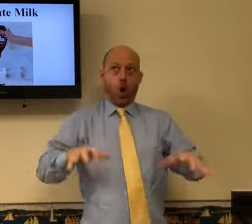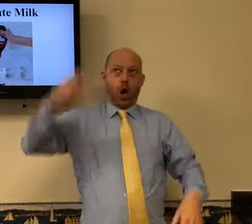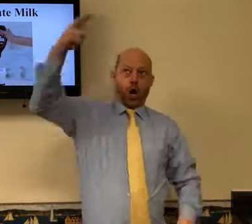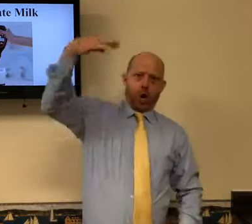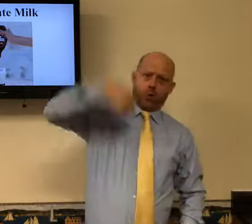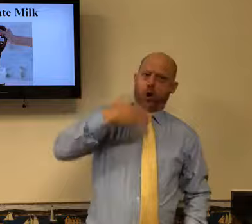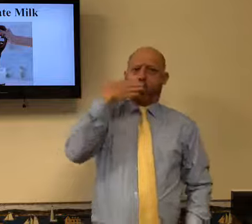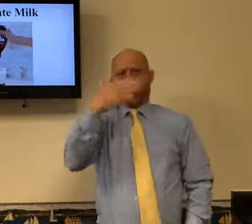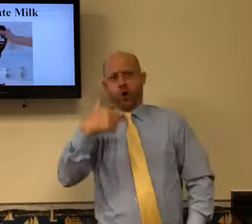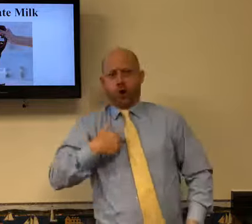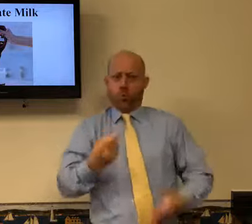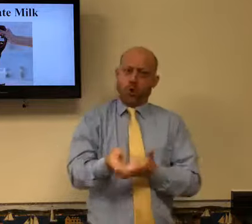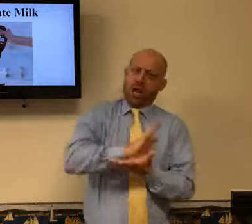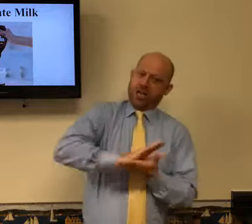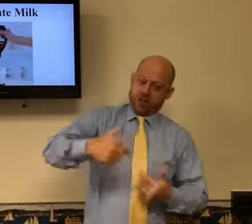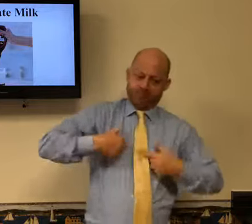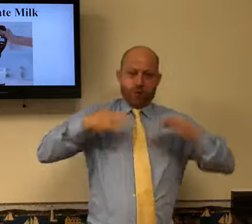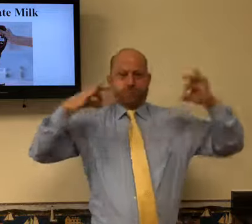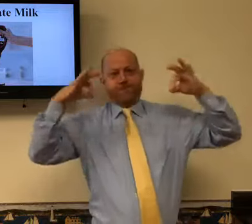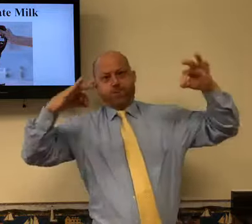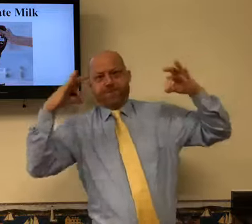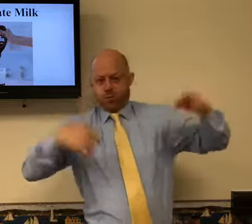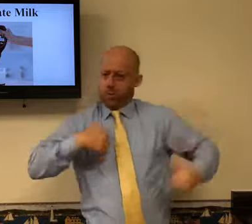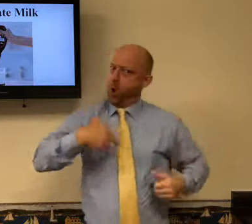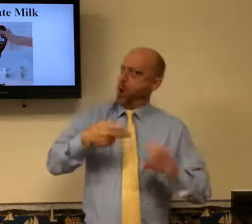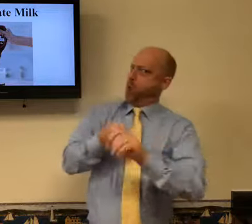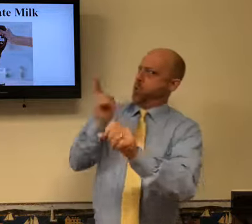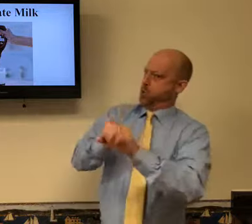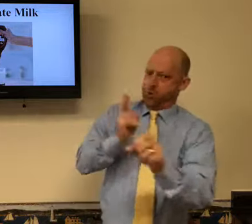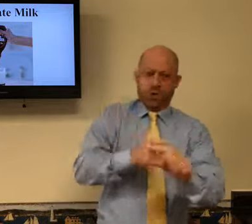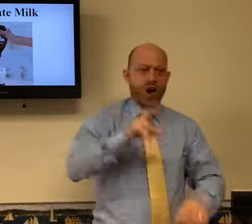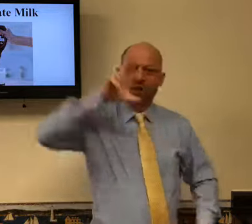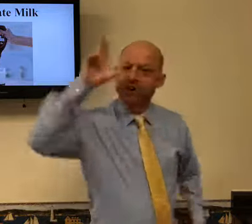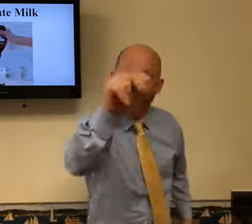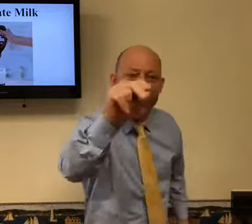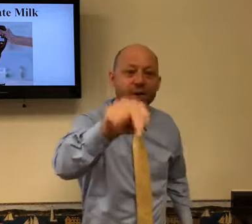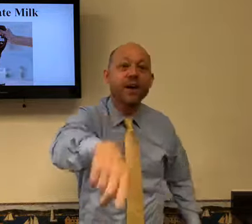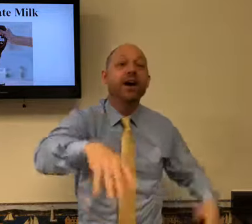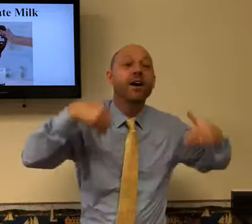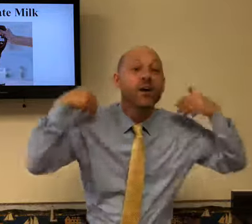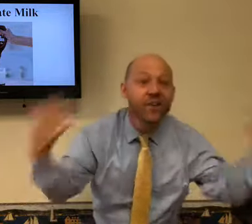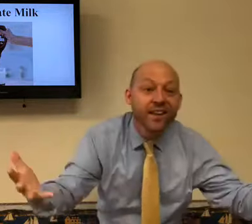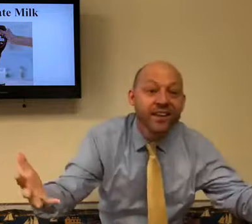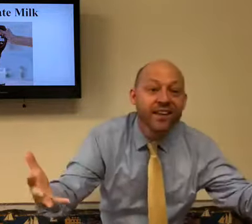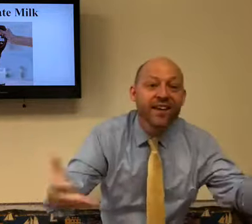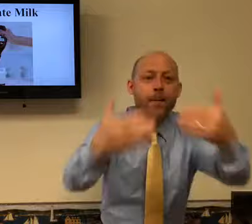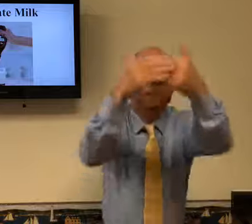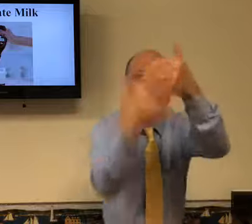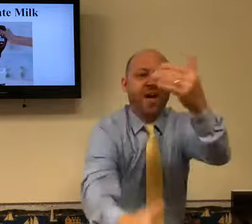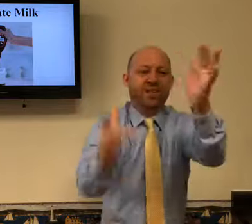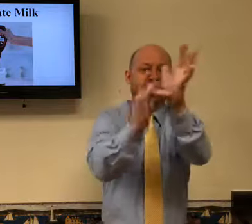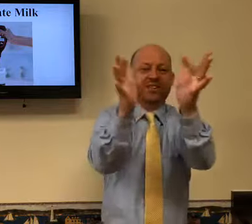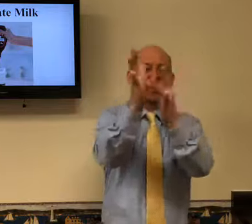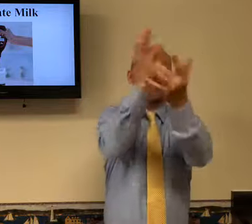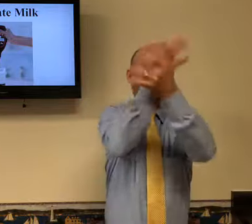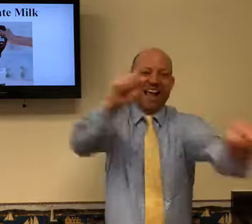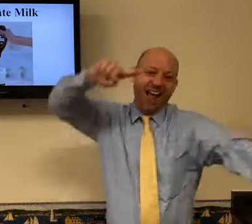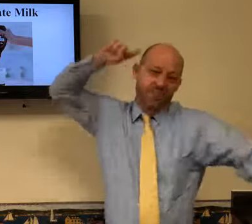on Facebook. I'm doing a live stream. I'm doing good things. I'm clean. I'm holy. You know? No. No. It's the blood. It's the